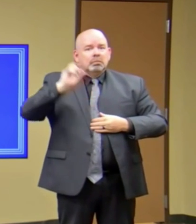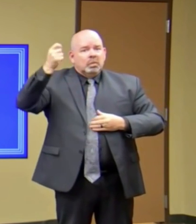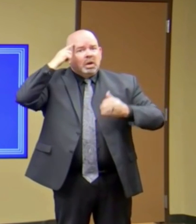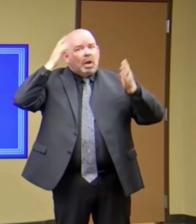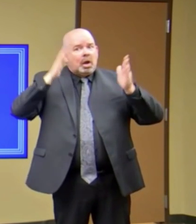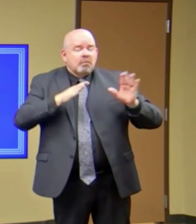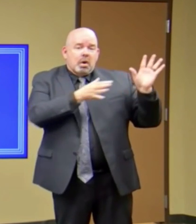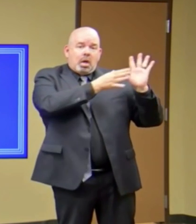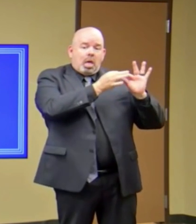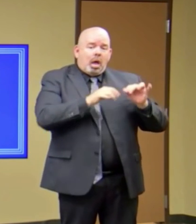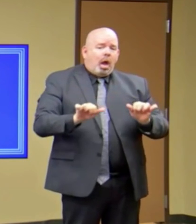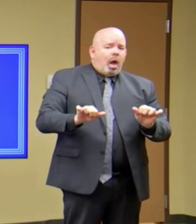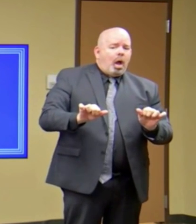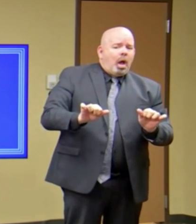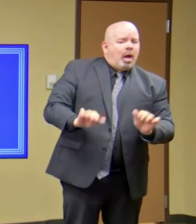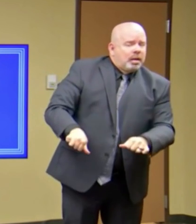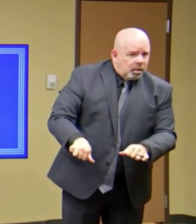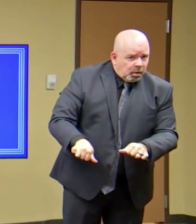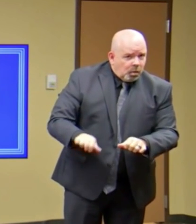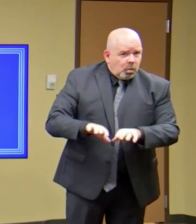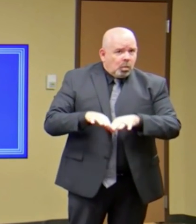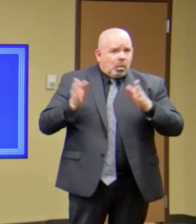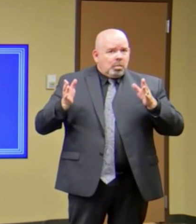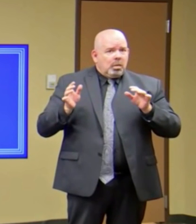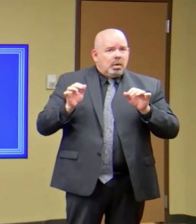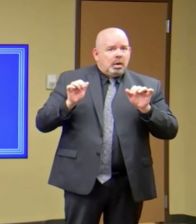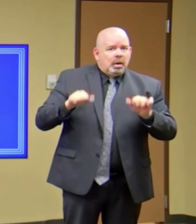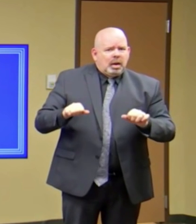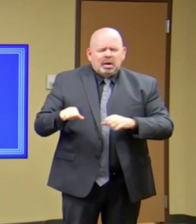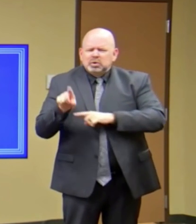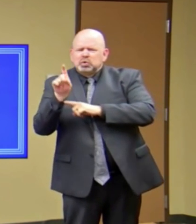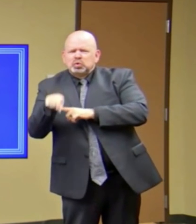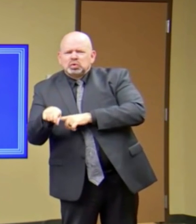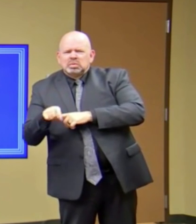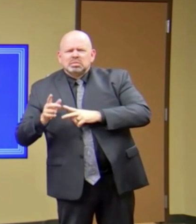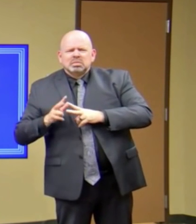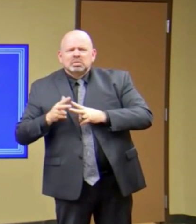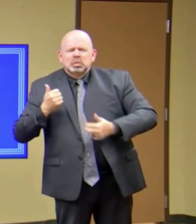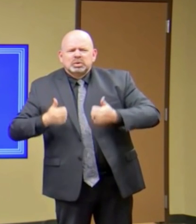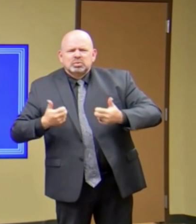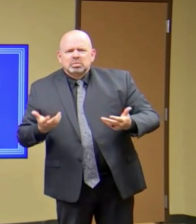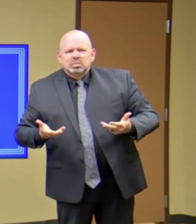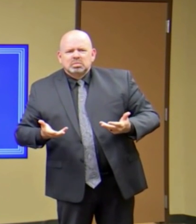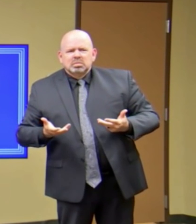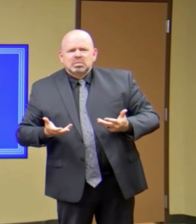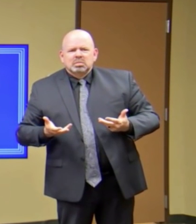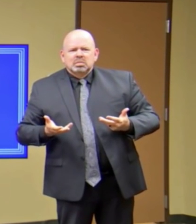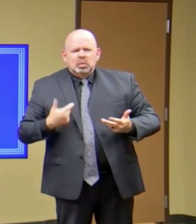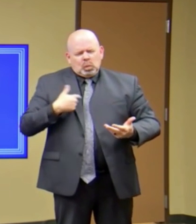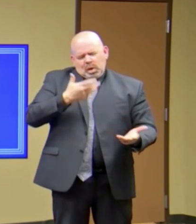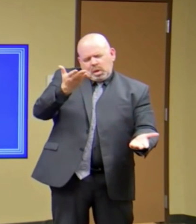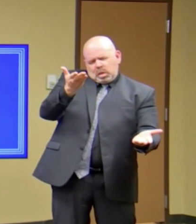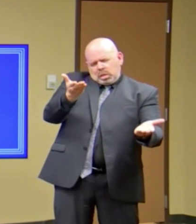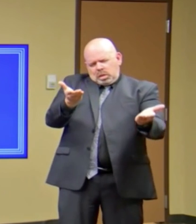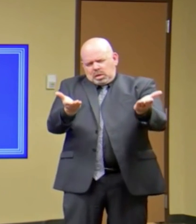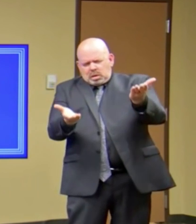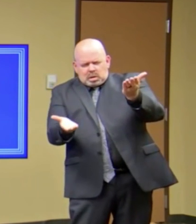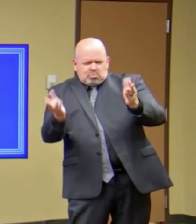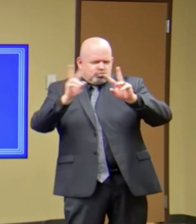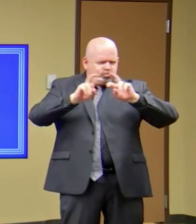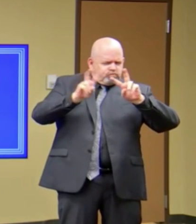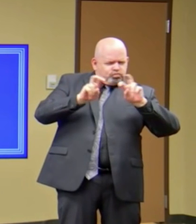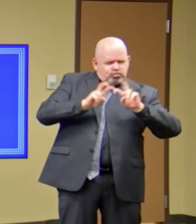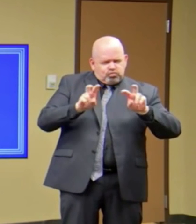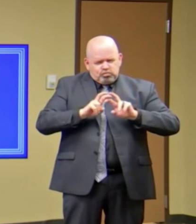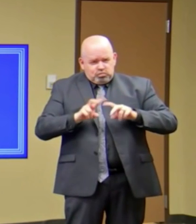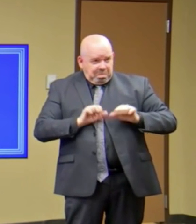that's the surest way to get our economy moving again, right? If we don't have a huge spike in cases, that's the best